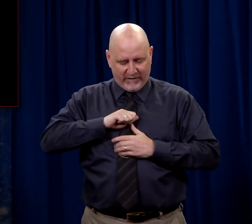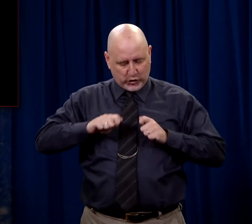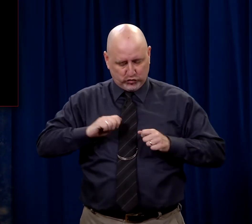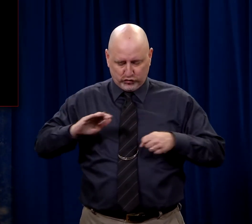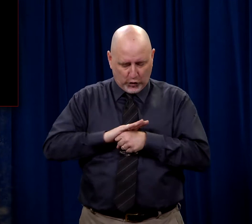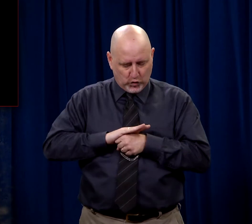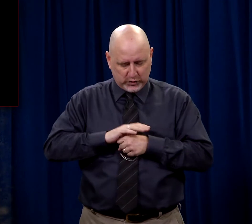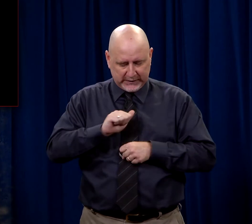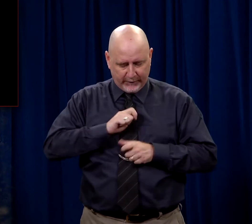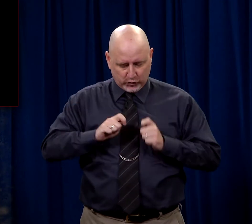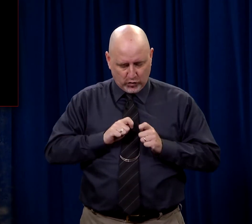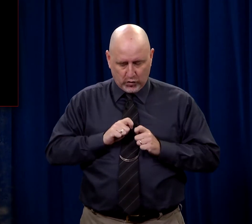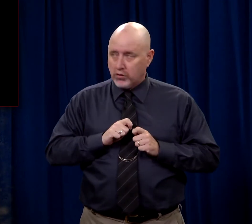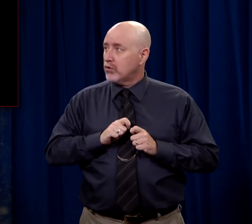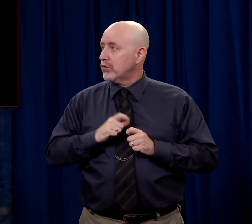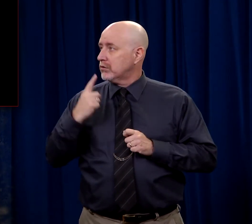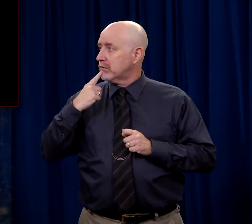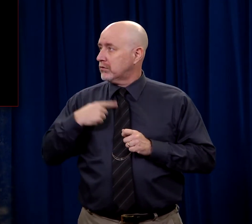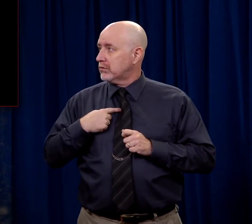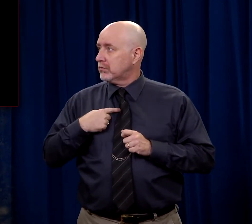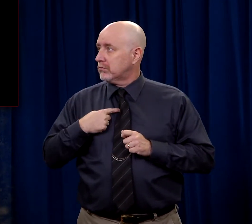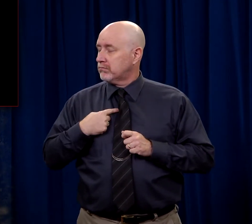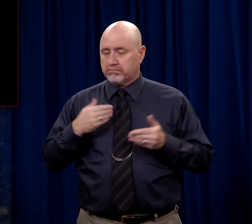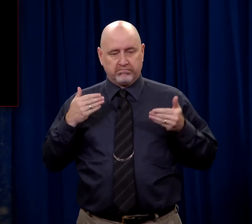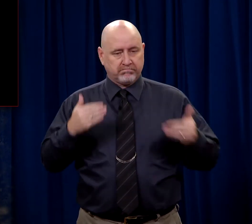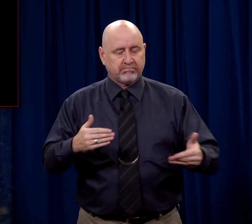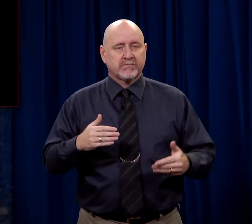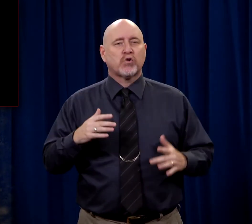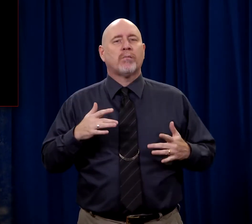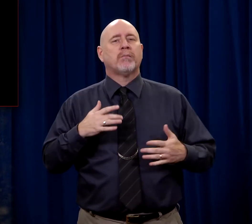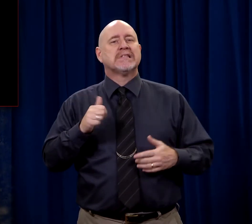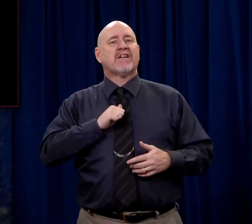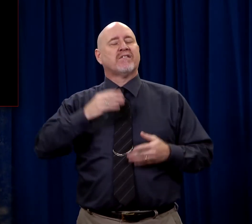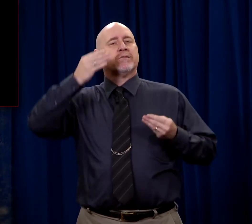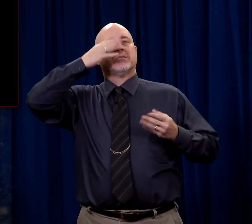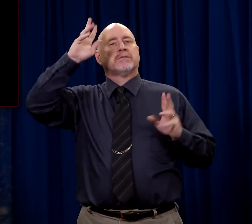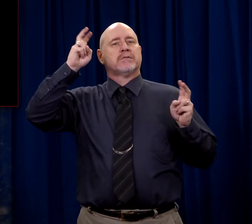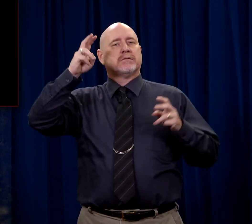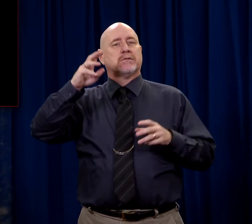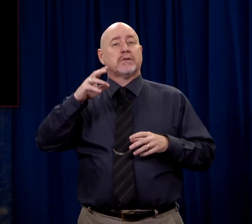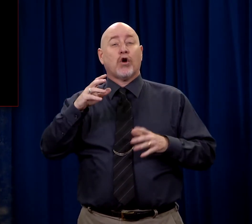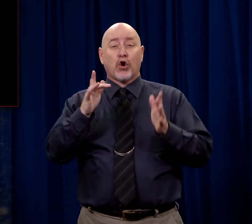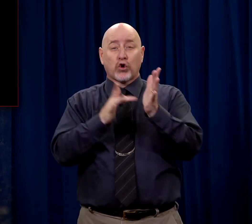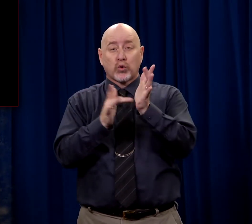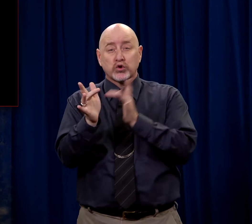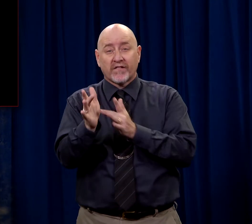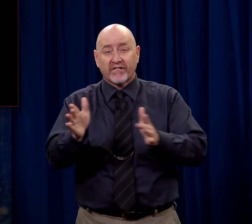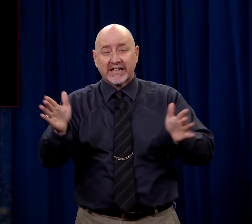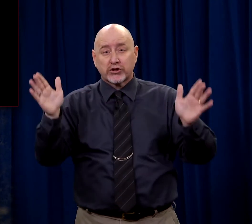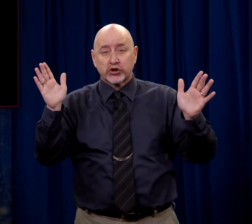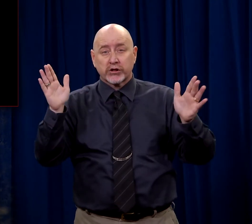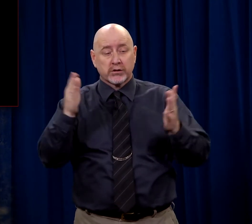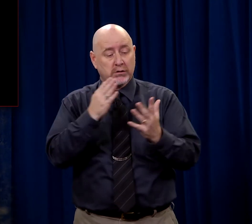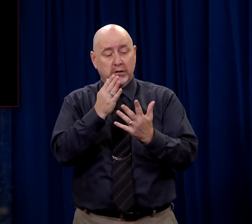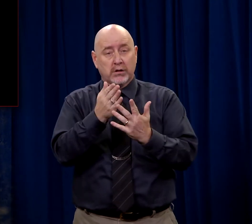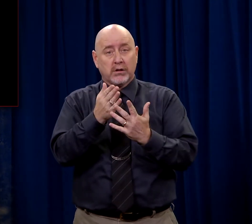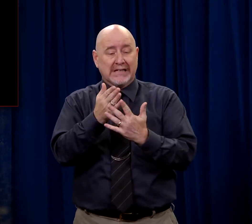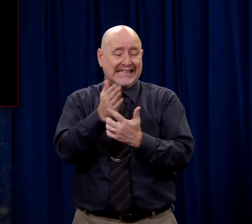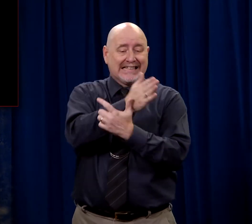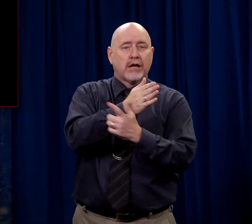total self-control that he could force himself not to care. Now crucifixion was preceded by